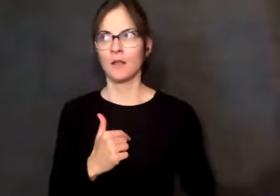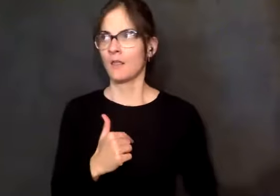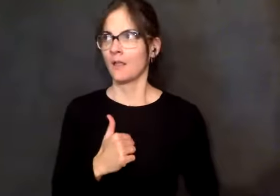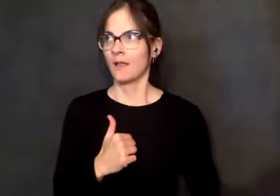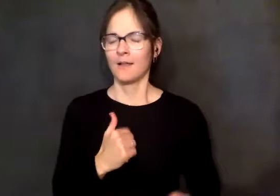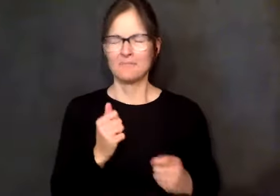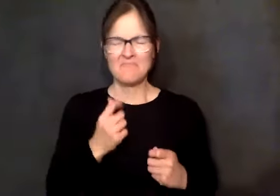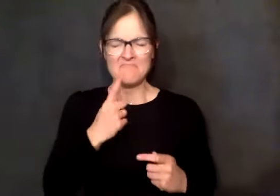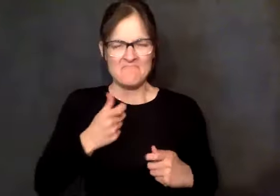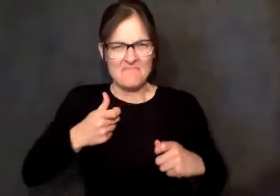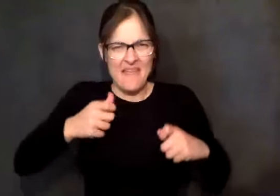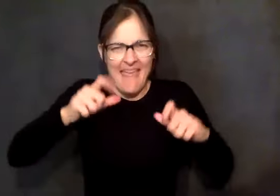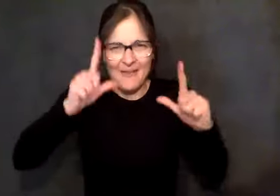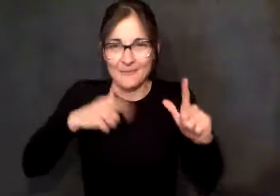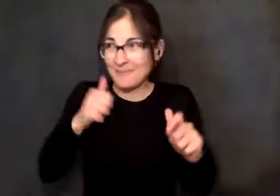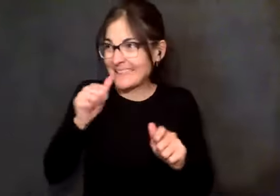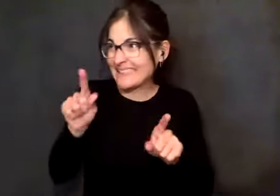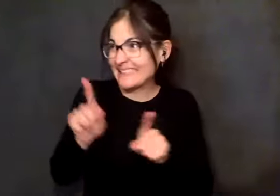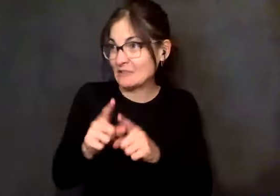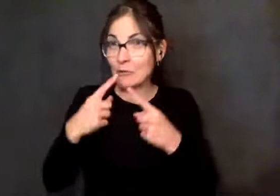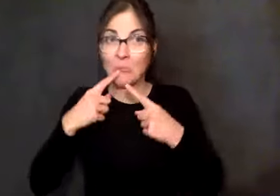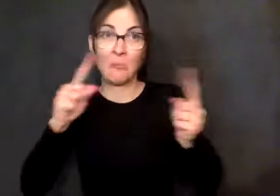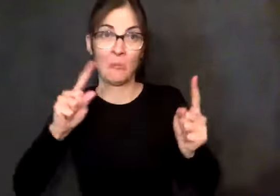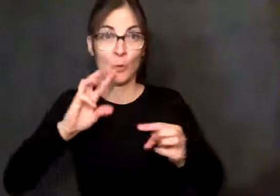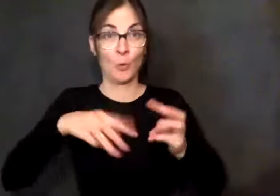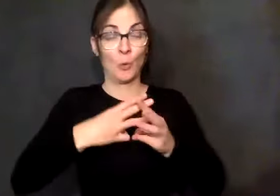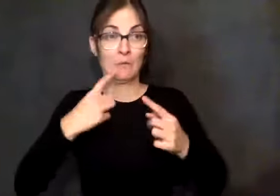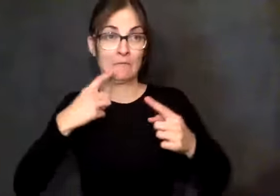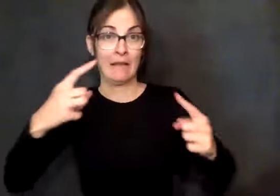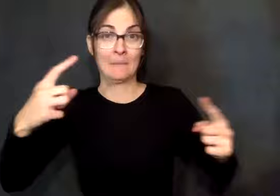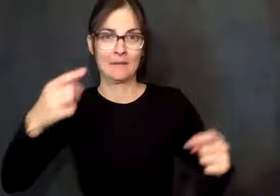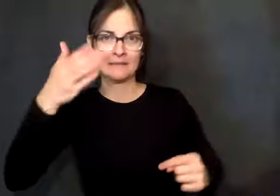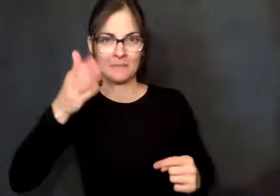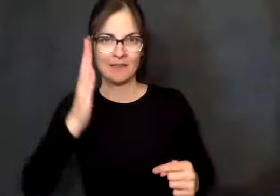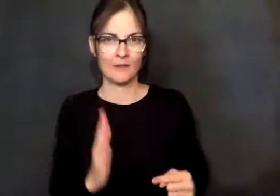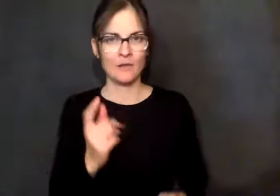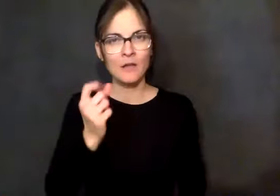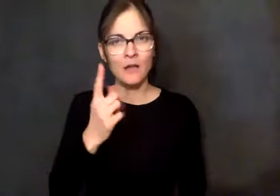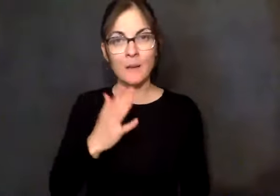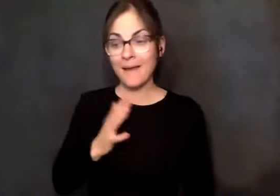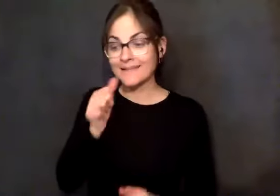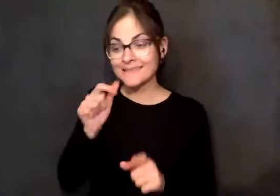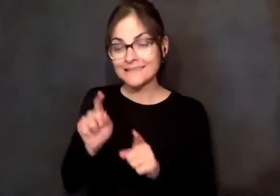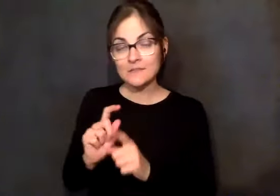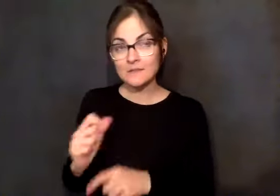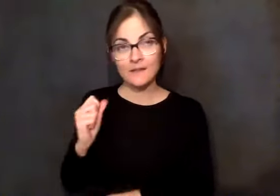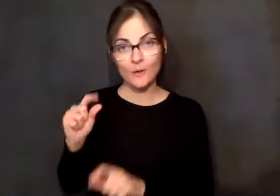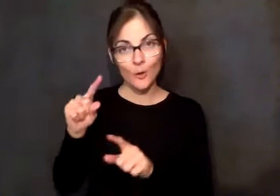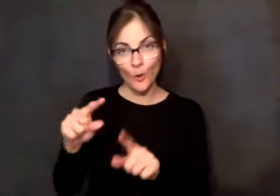thought I would die right there on the spot of embarrassment. I couldn't believe my sister said those words. My